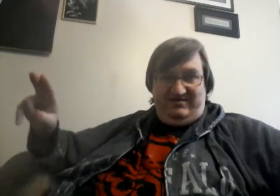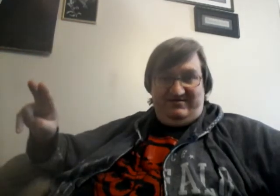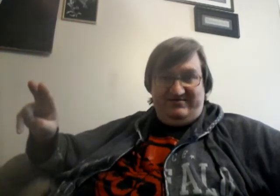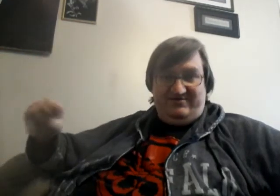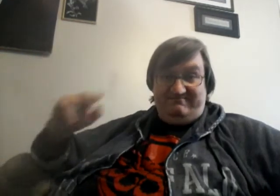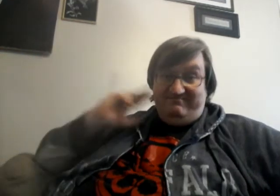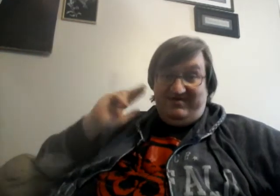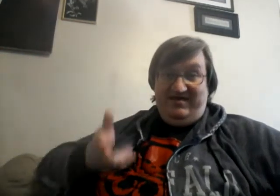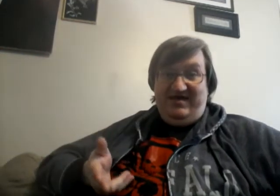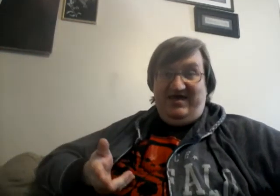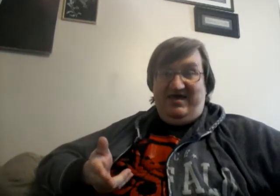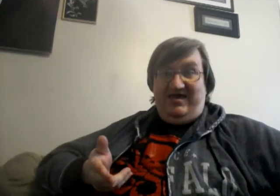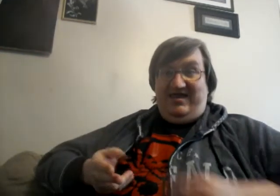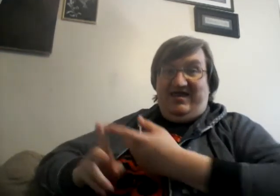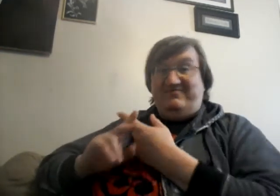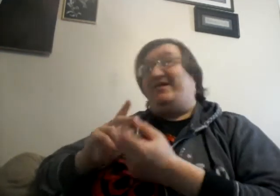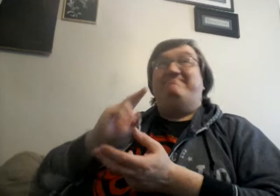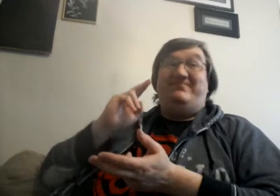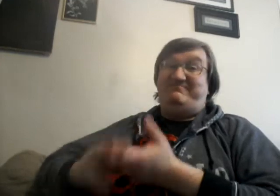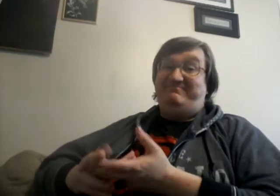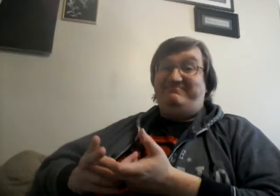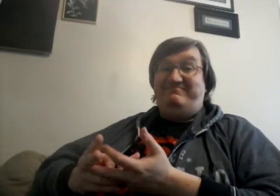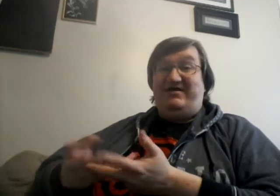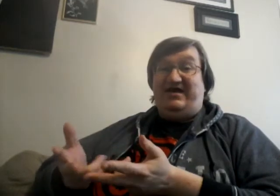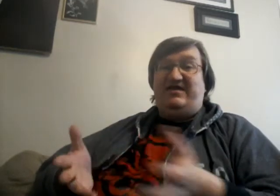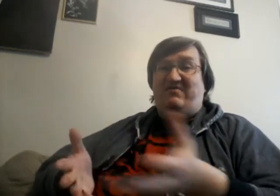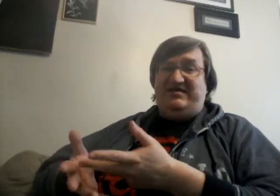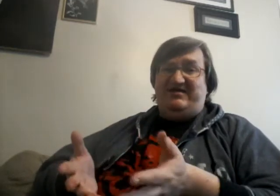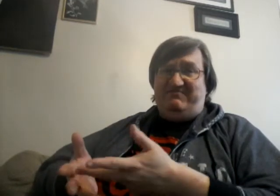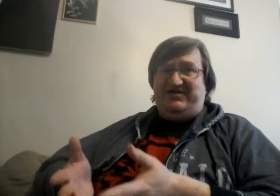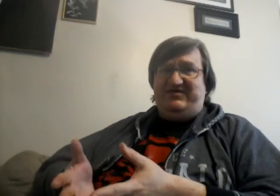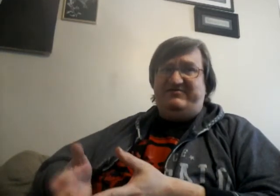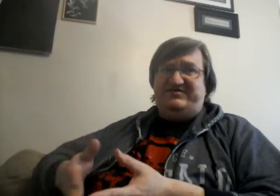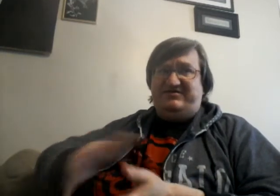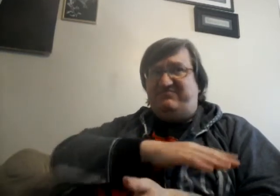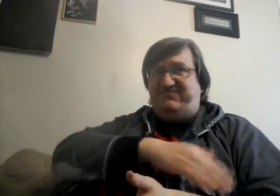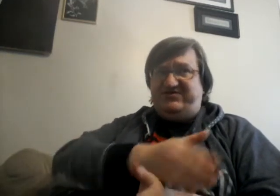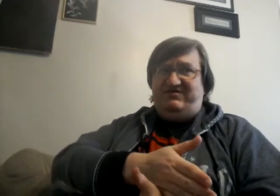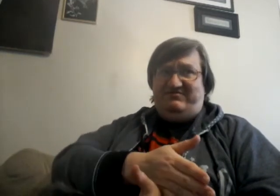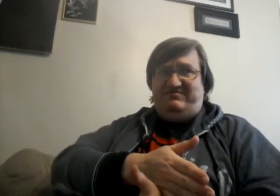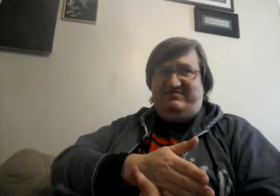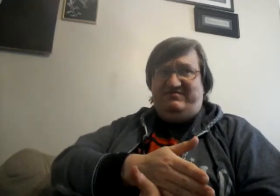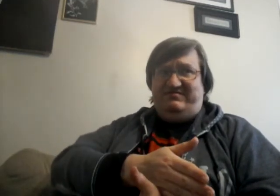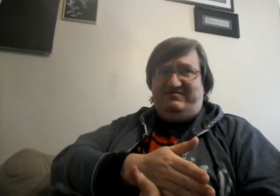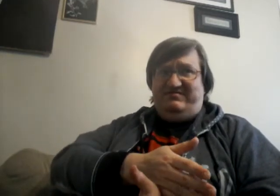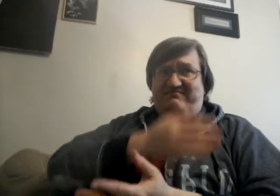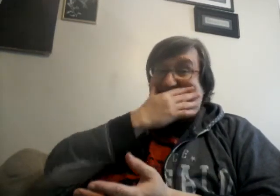So, okay, well, okay, I know online the big theory is it's Mephisto. But